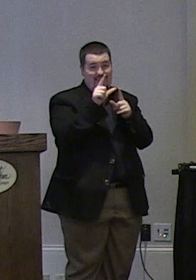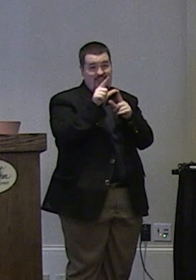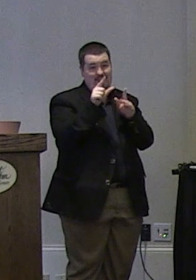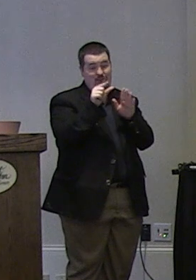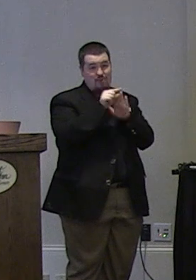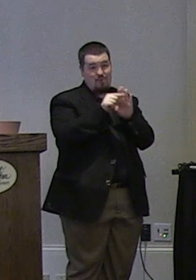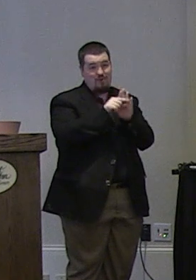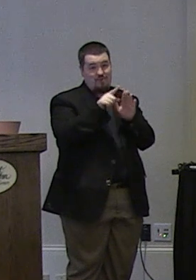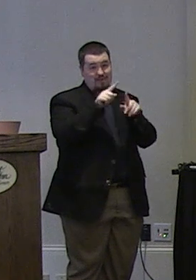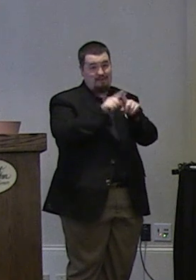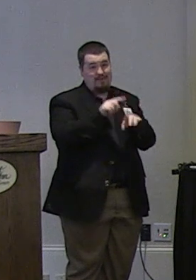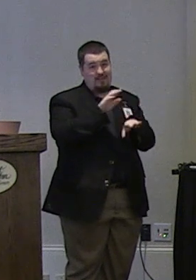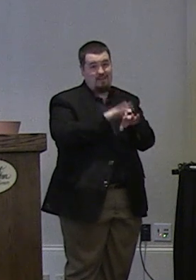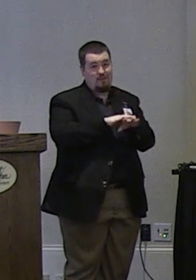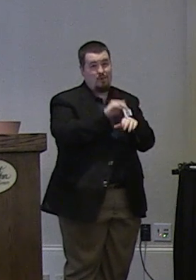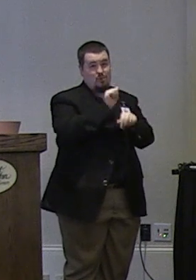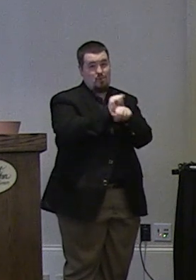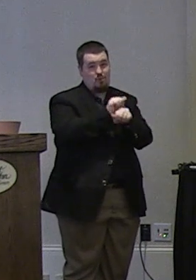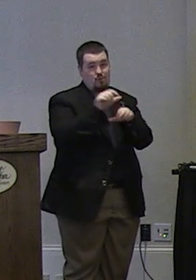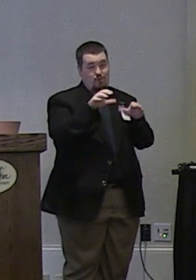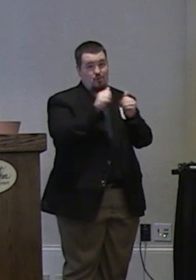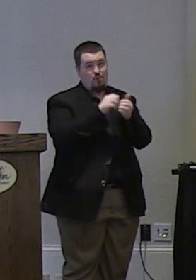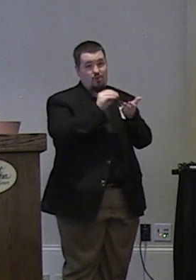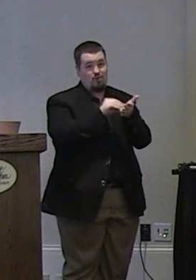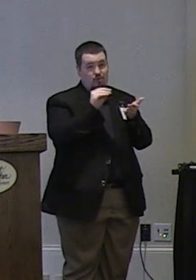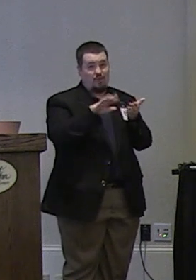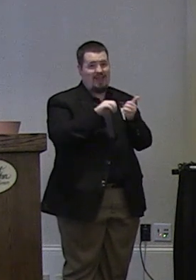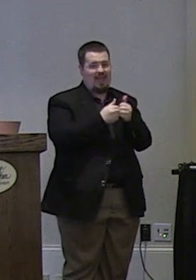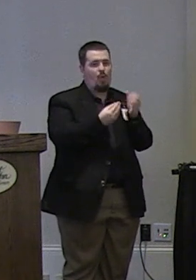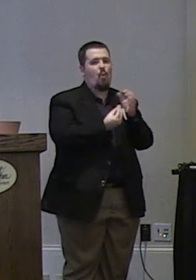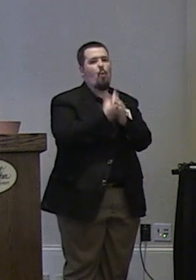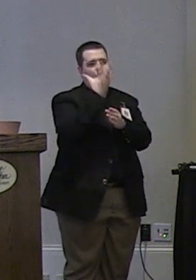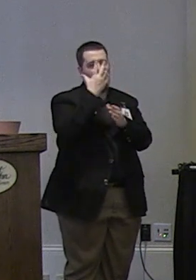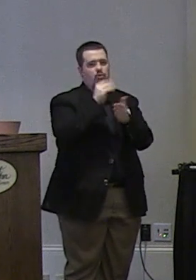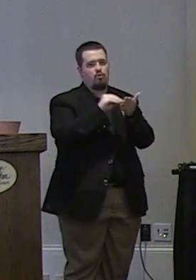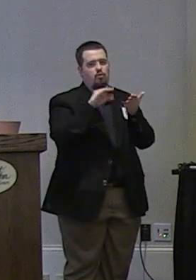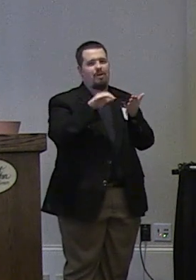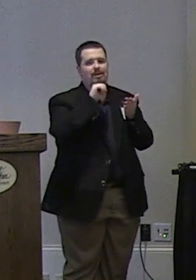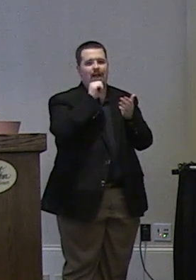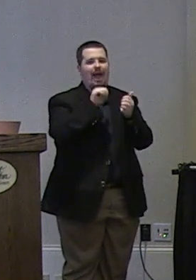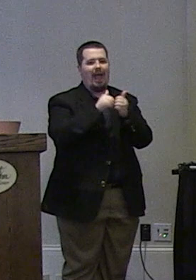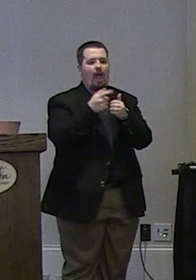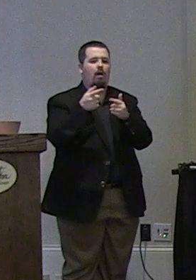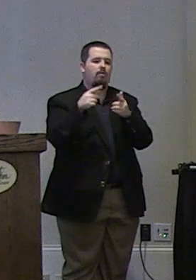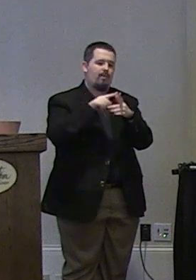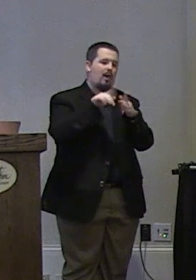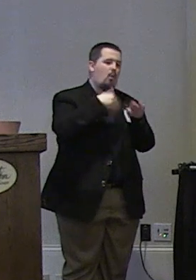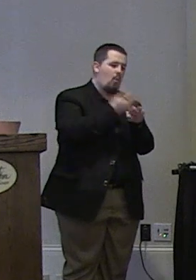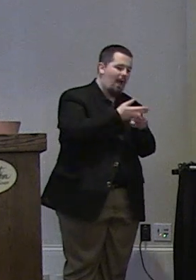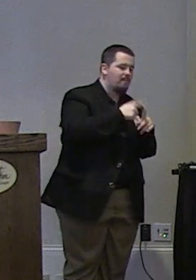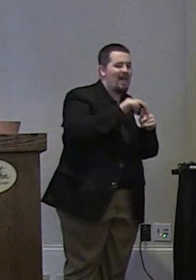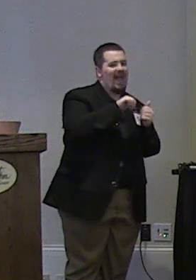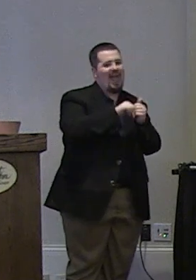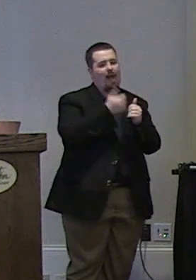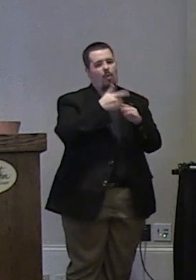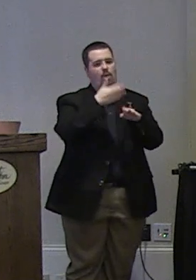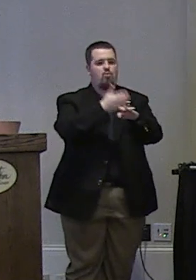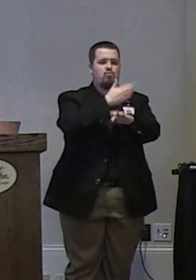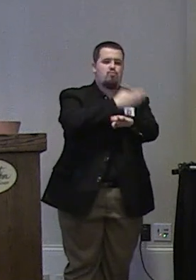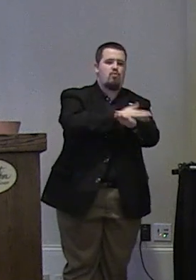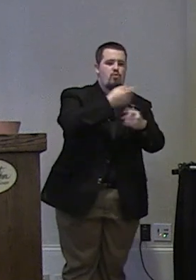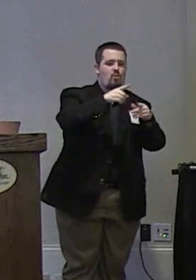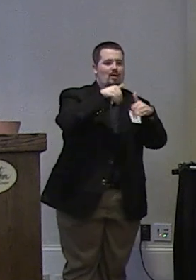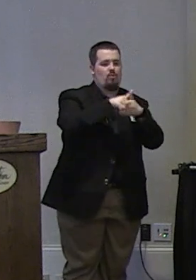should be based on the work that we do with students and how we grow students not how they come to us how they grow in their district